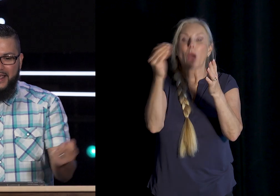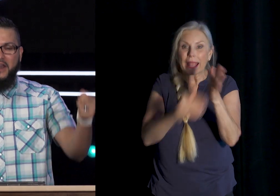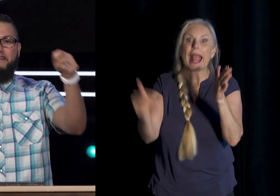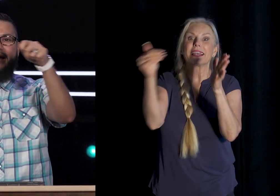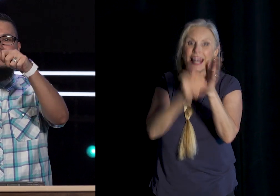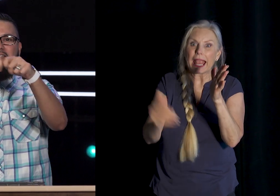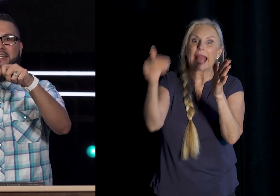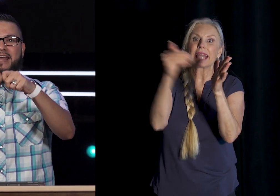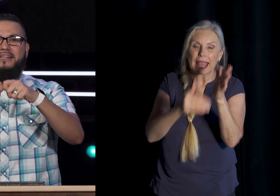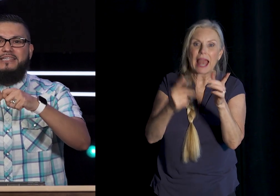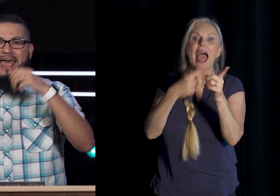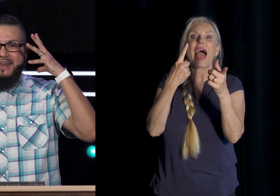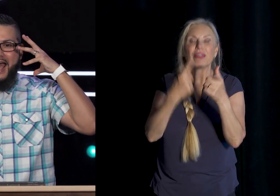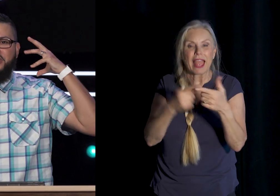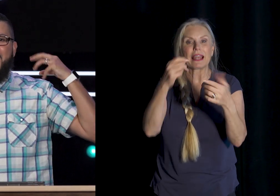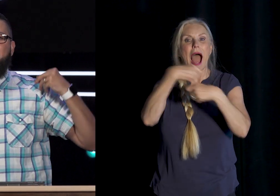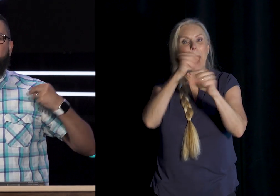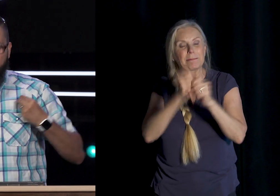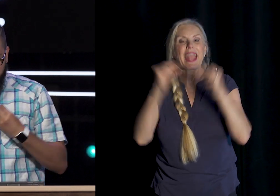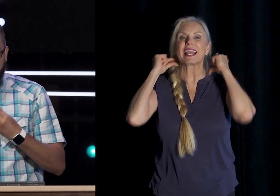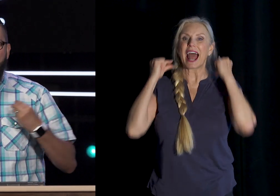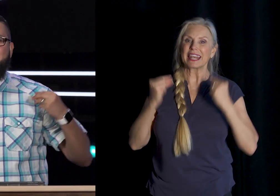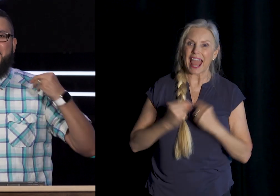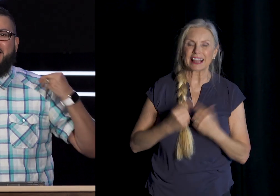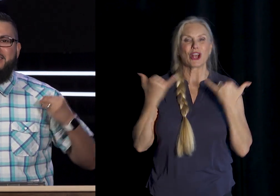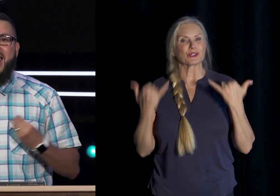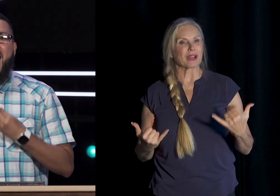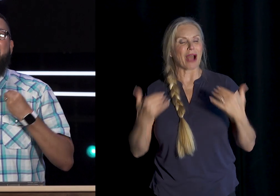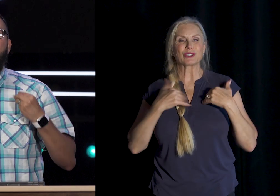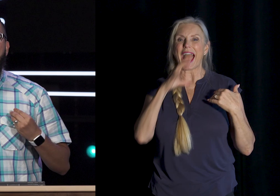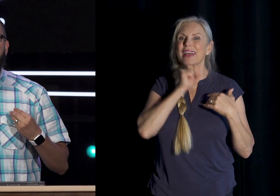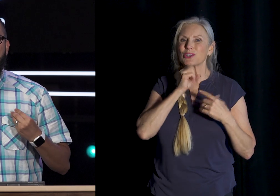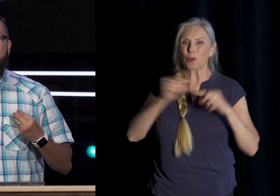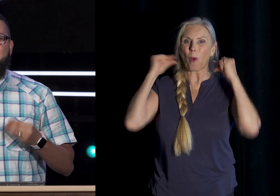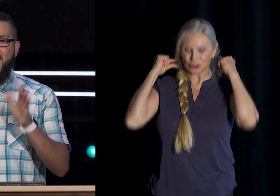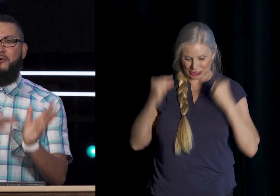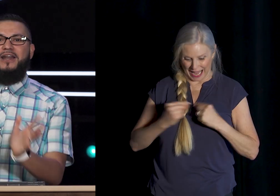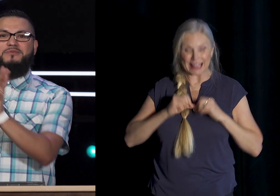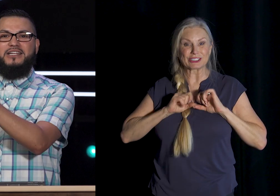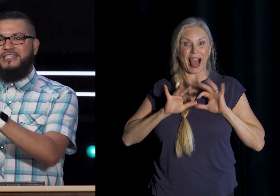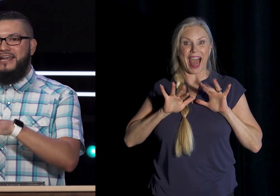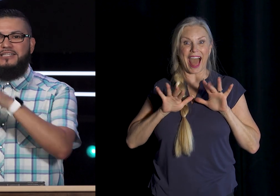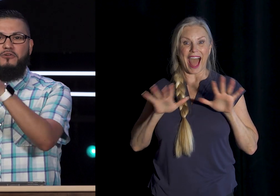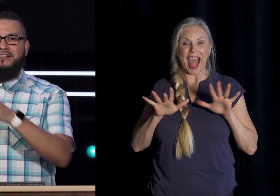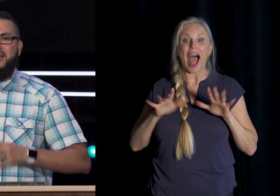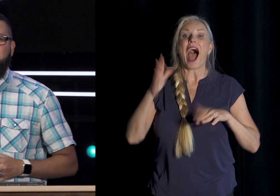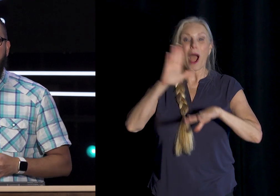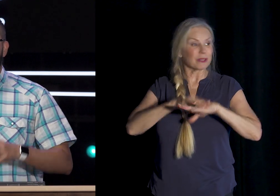And then I Made it Into the Necklace And now She had This Fluorescent Orange Necklace Hanging Around Her neck I went Up to The stage To do My Sound Check